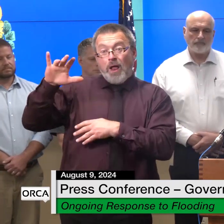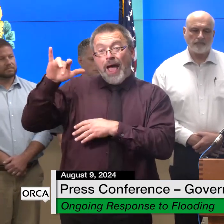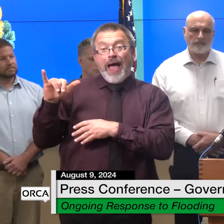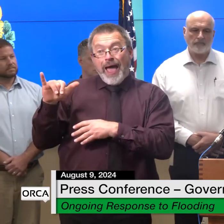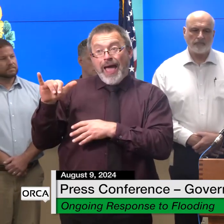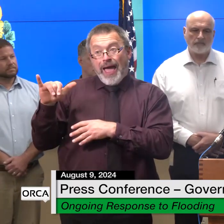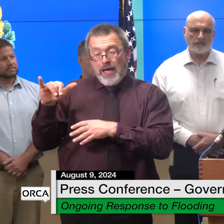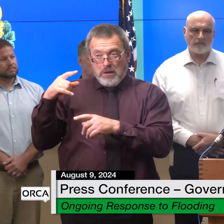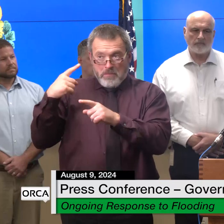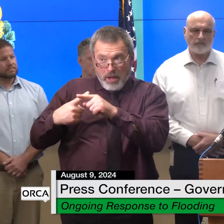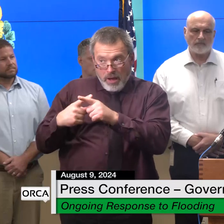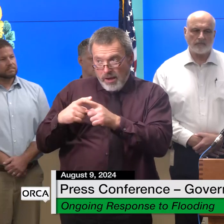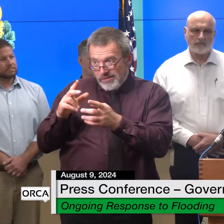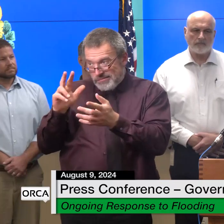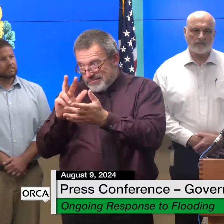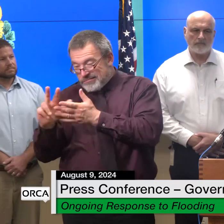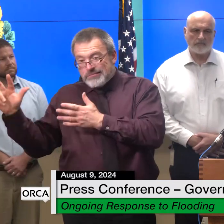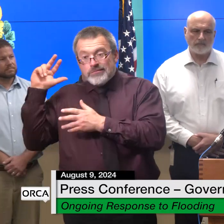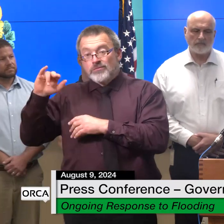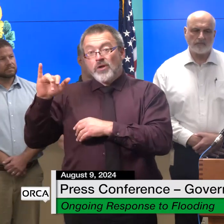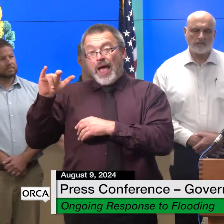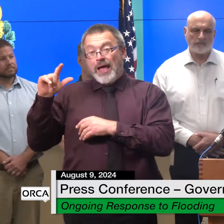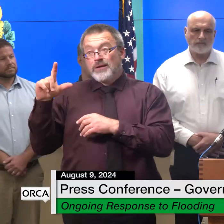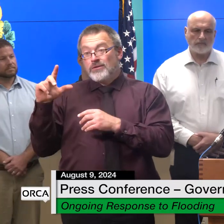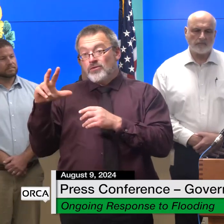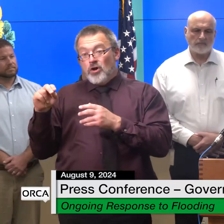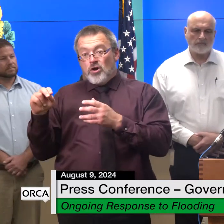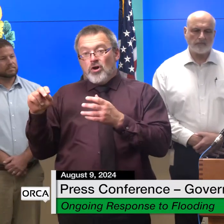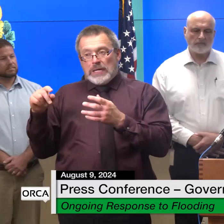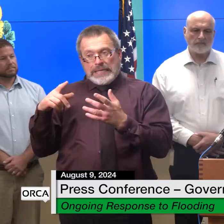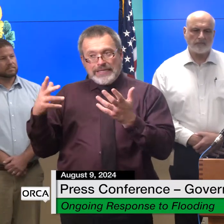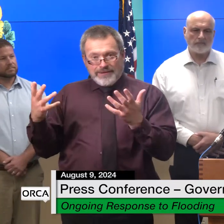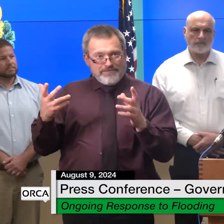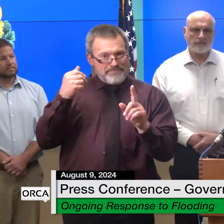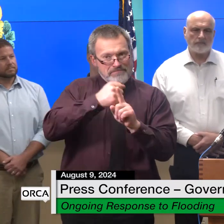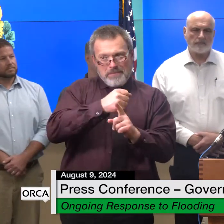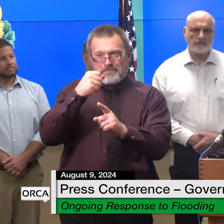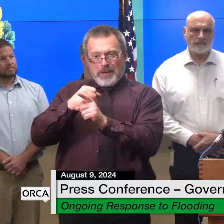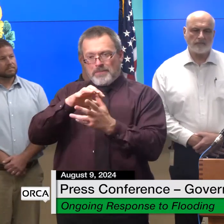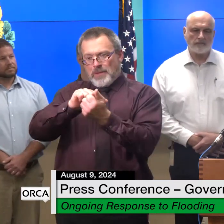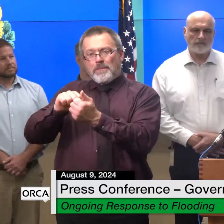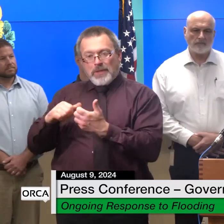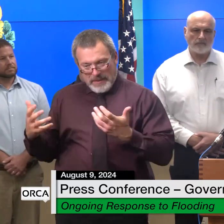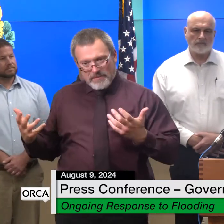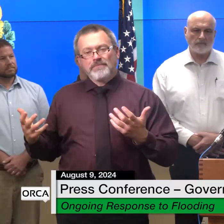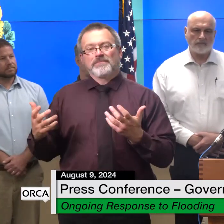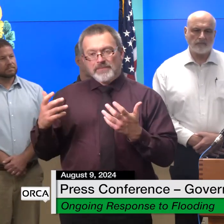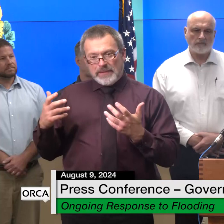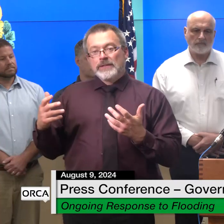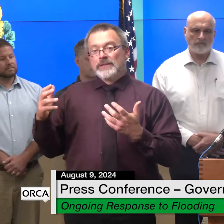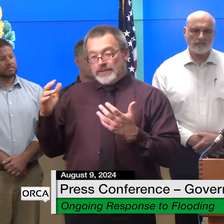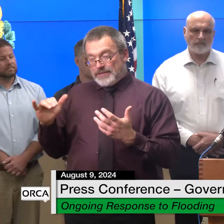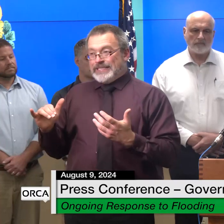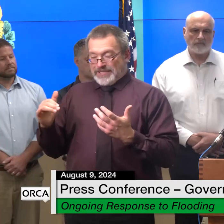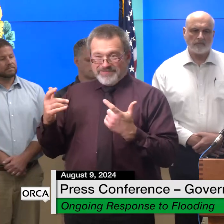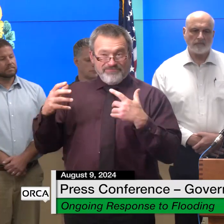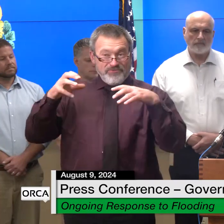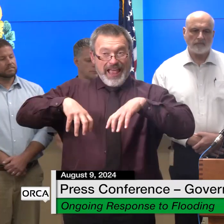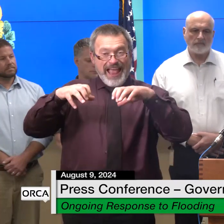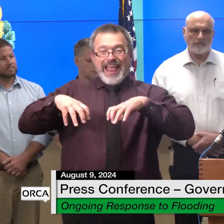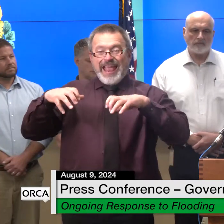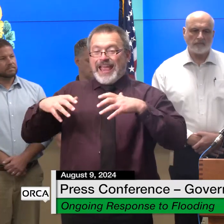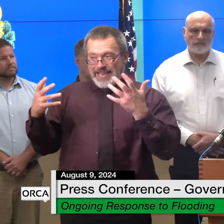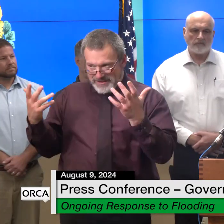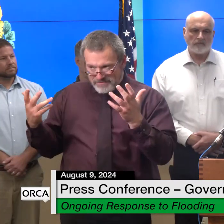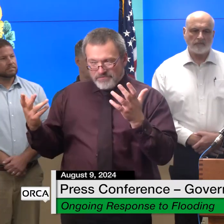but first let's discuss the weather as the governor mentioned in addition to last night's rain we expect more rain